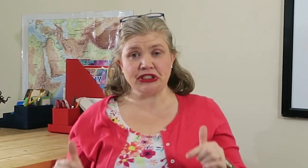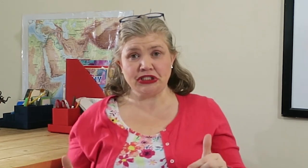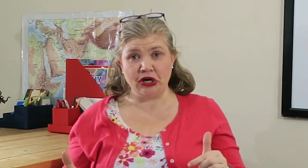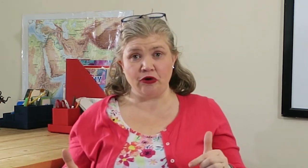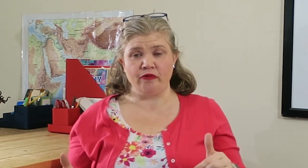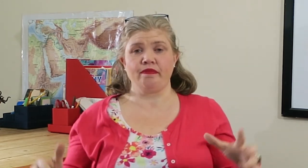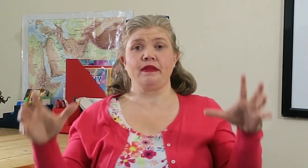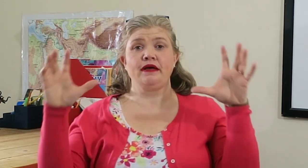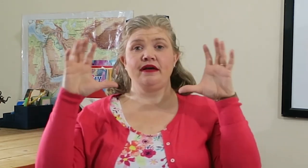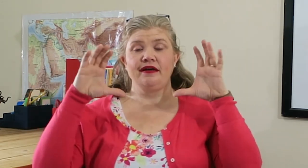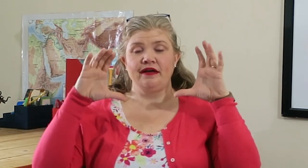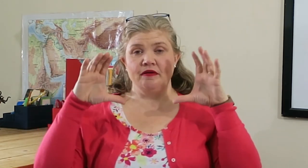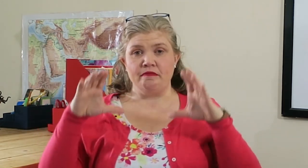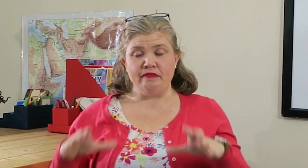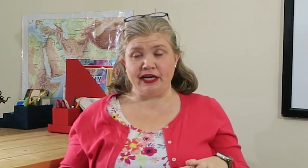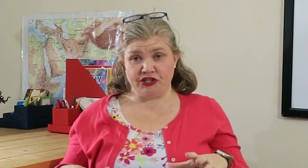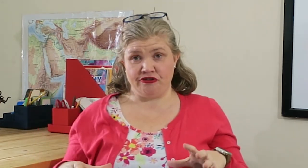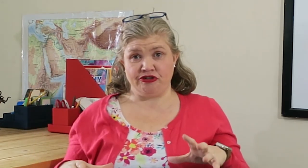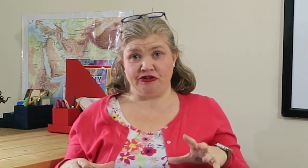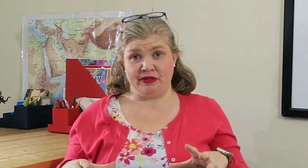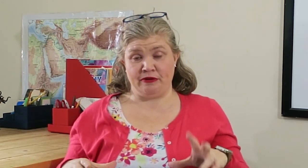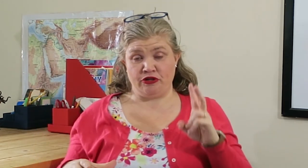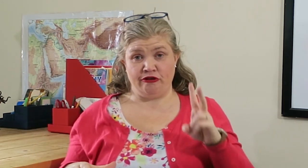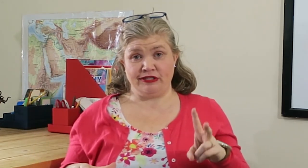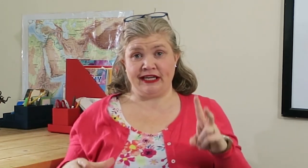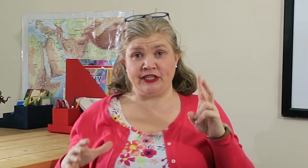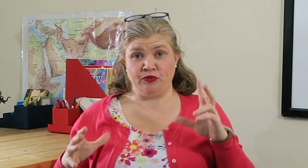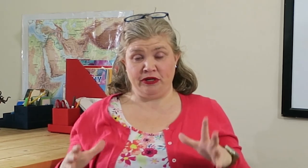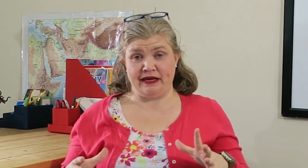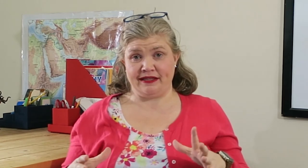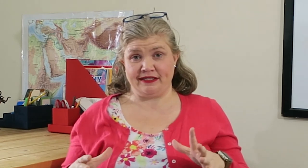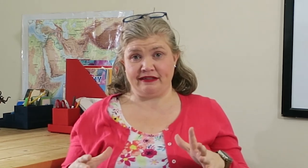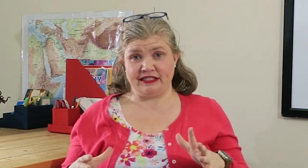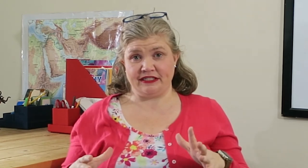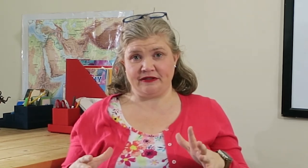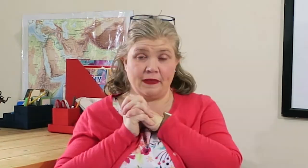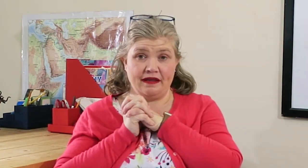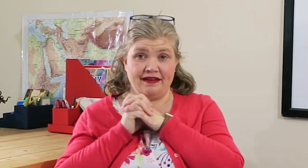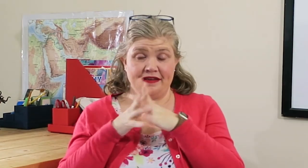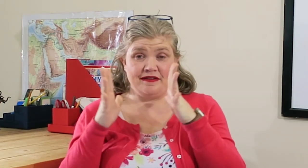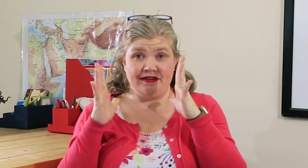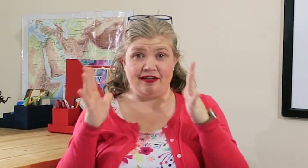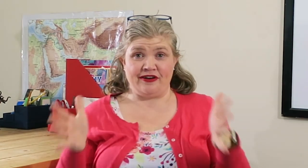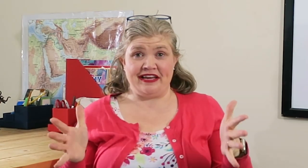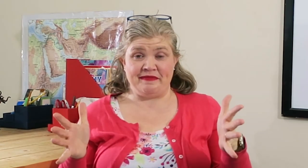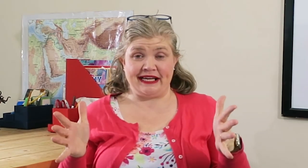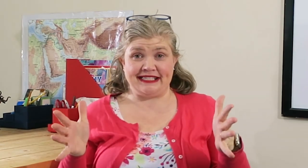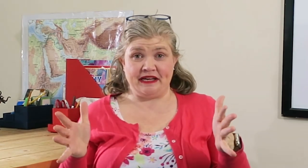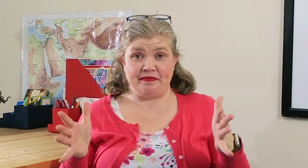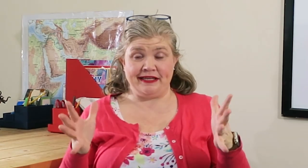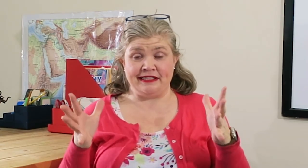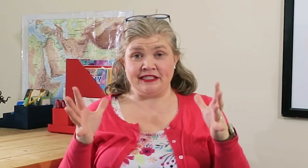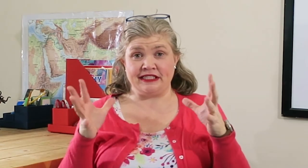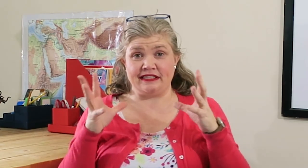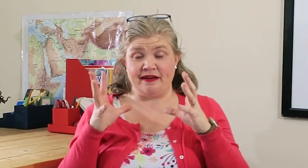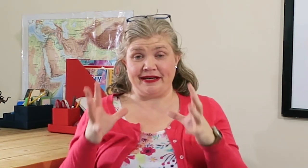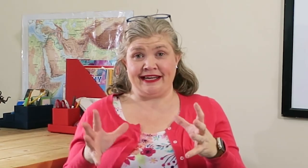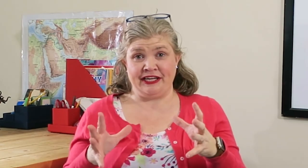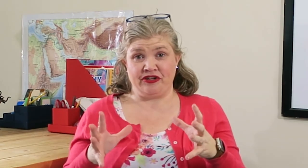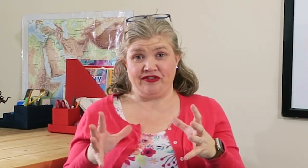So make sure that you're doing both of those things when you make this list. Okay. My next tip is about taking care of